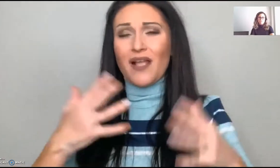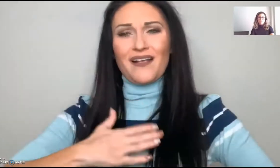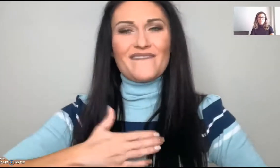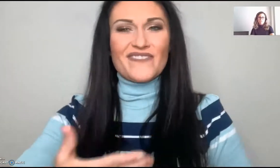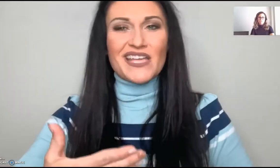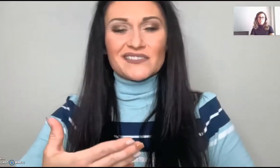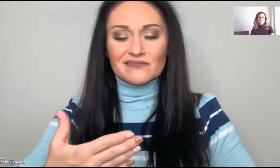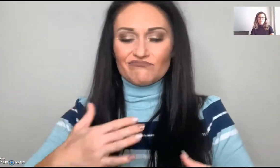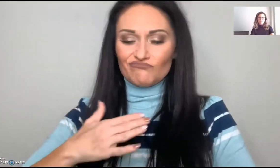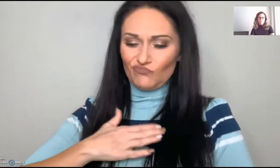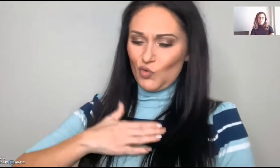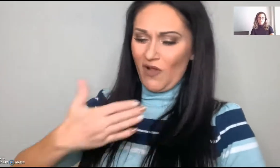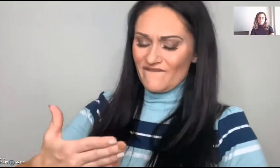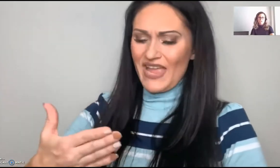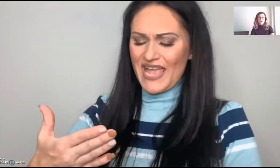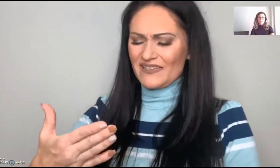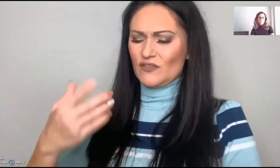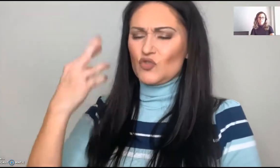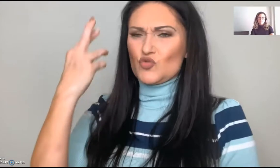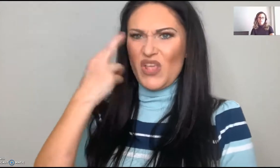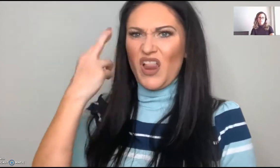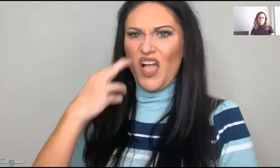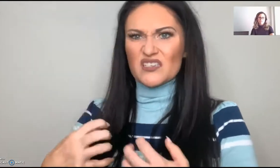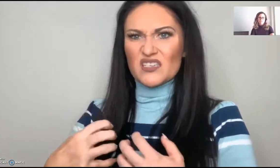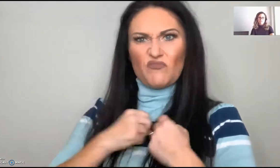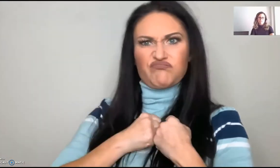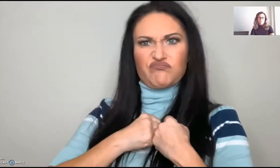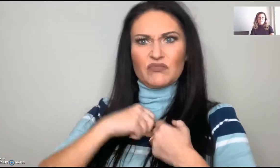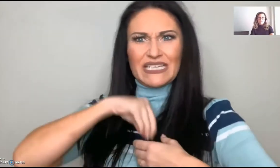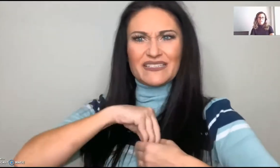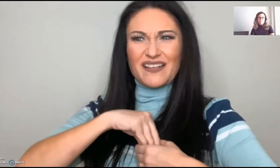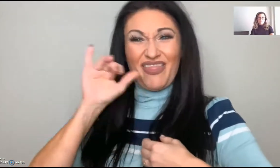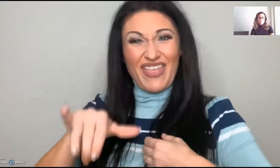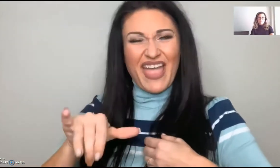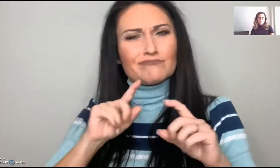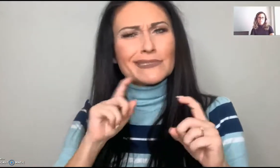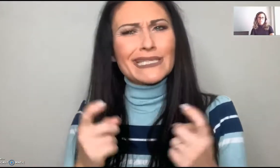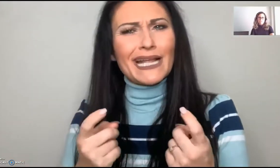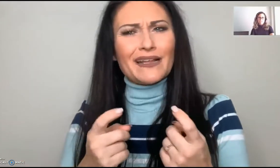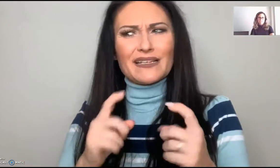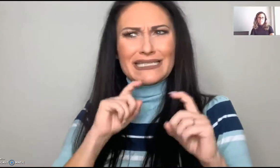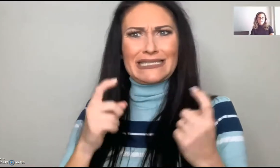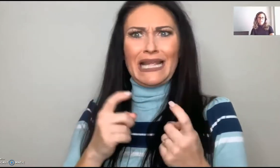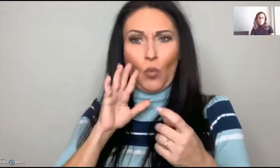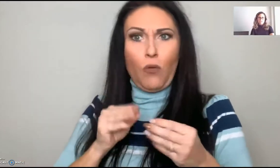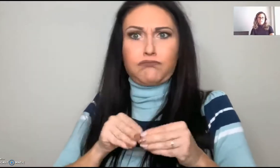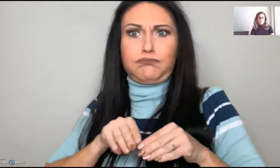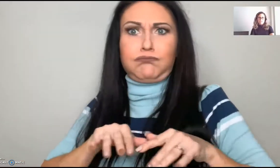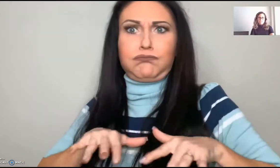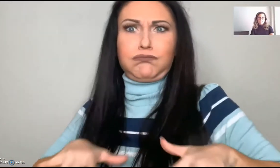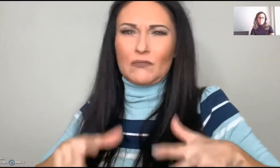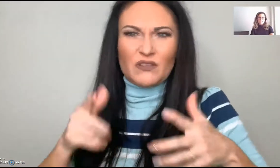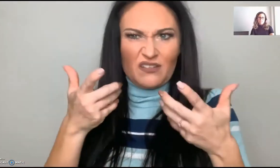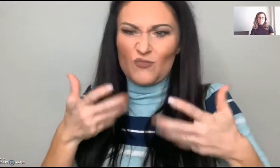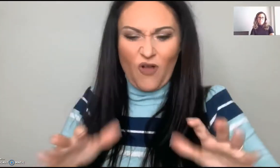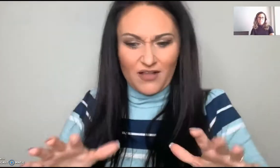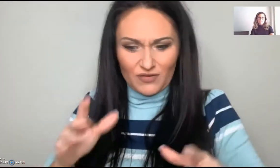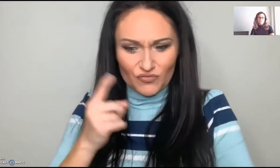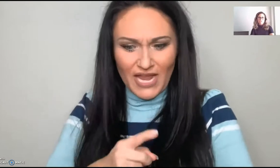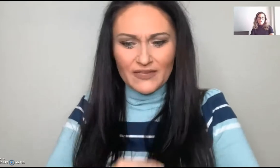first are becoming a Christian, you have to confess. You have to be willing to realize that what's inside of you is sin and you don't